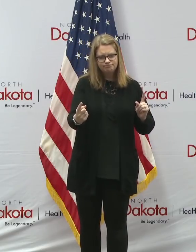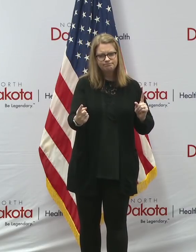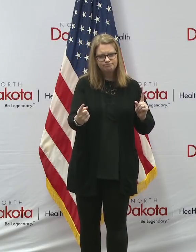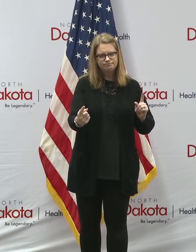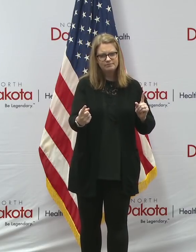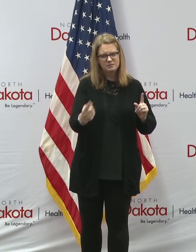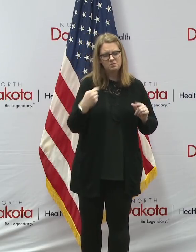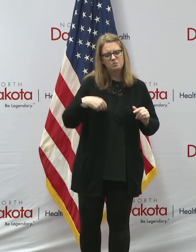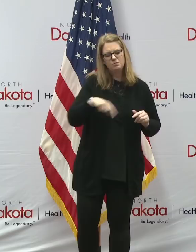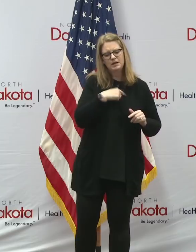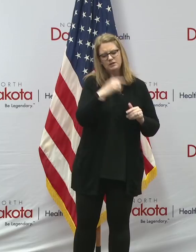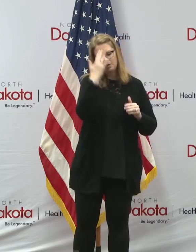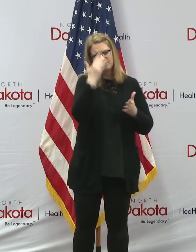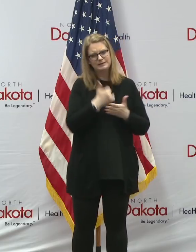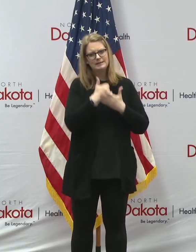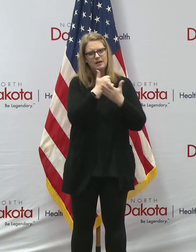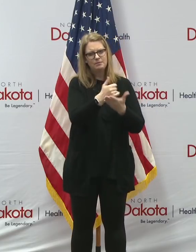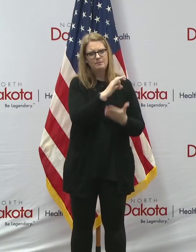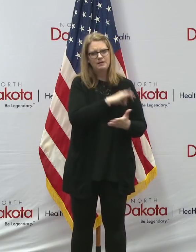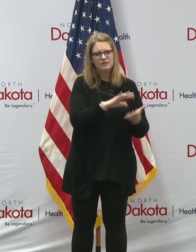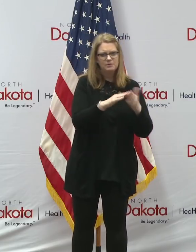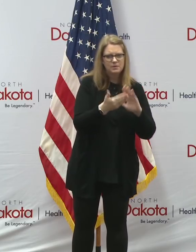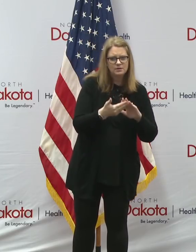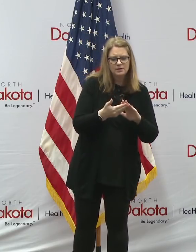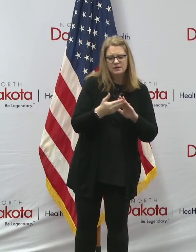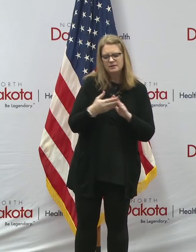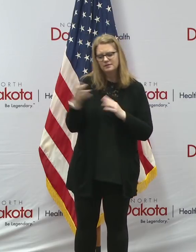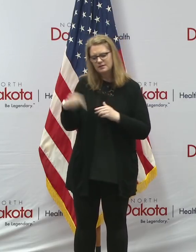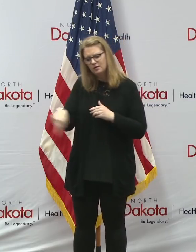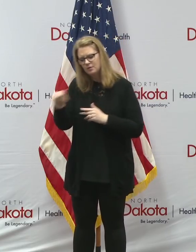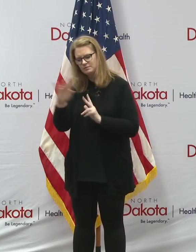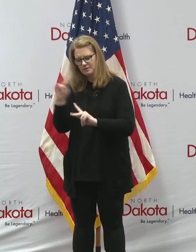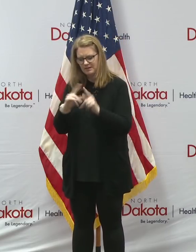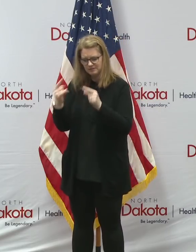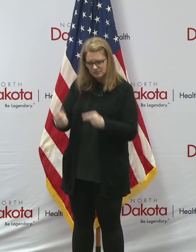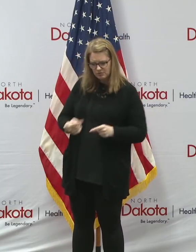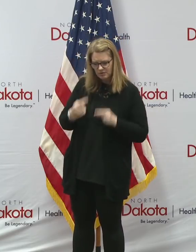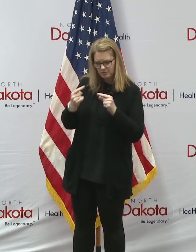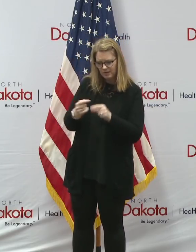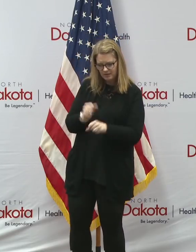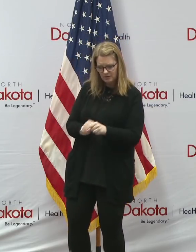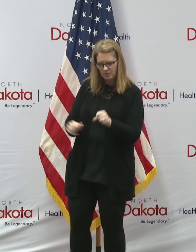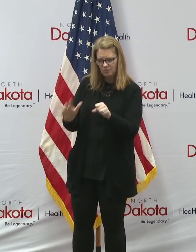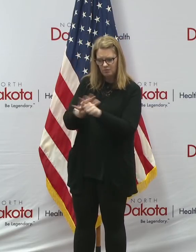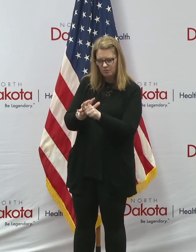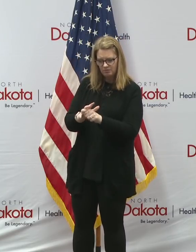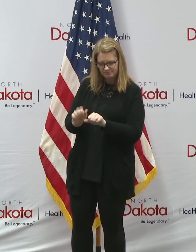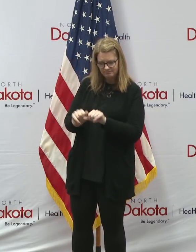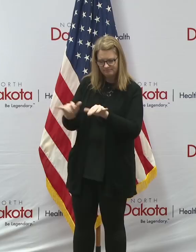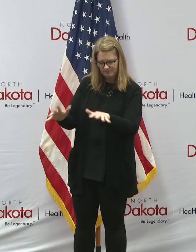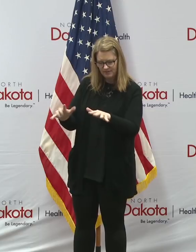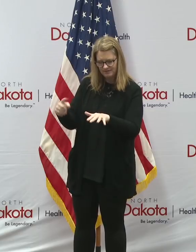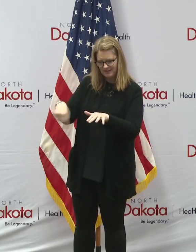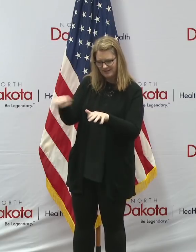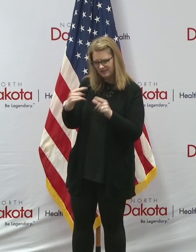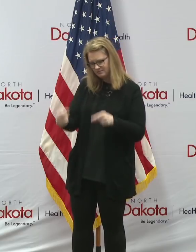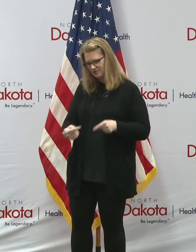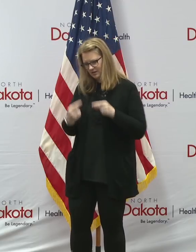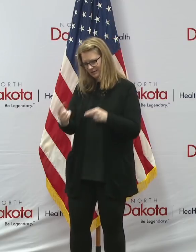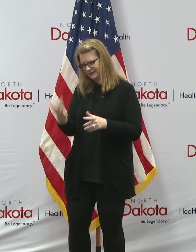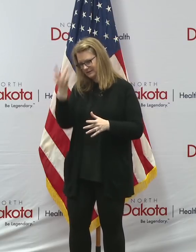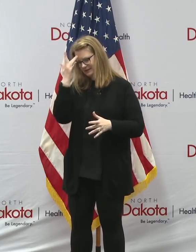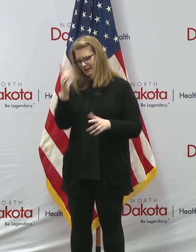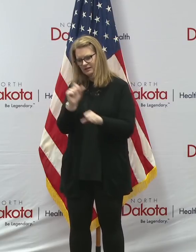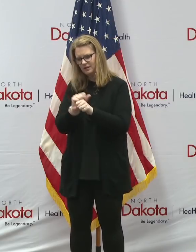COVID-19, whether they're in the hospital or at home, and we lift up to you all those working on the front lines of this battle as they work long